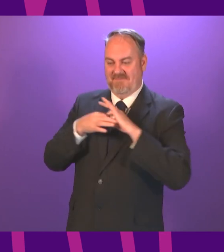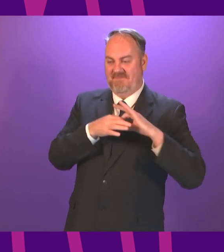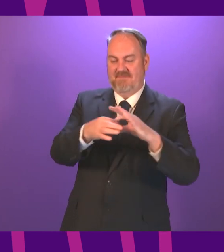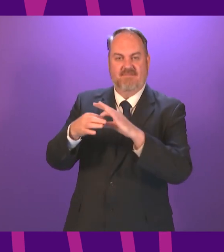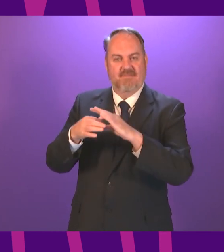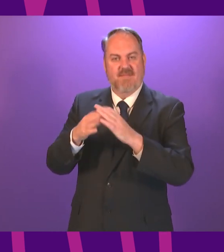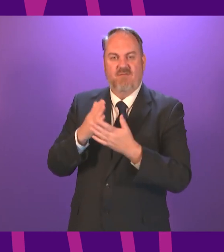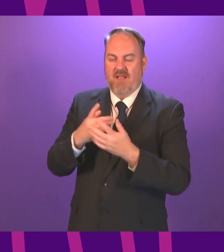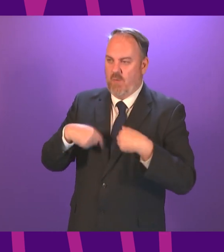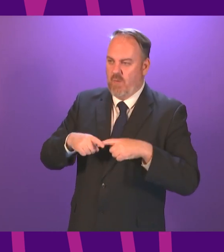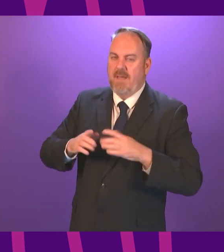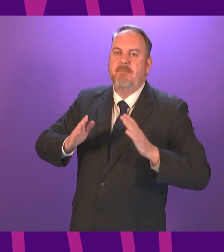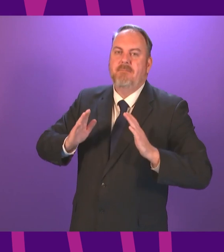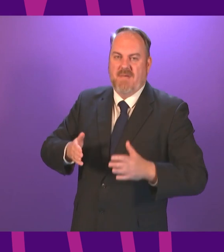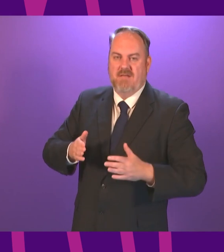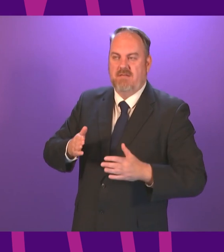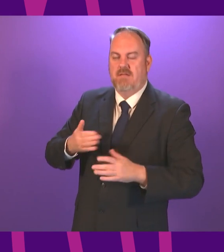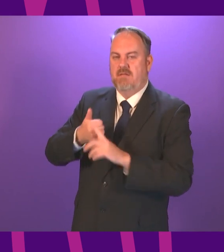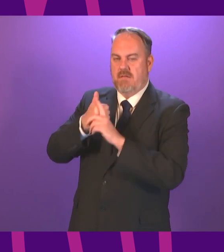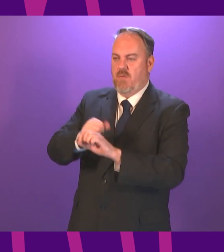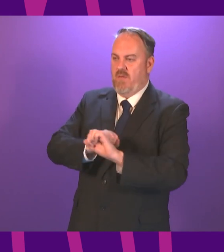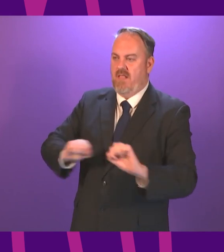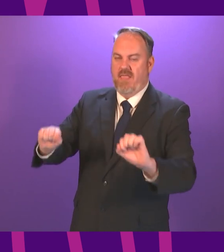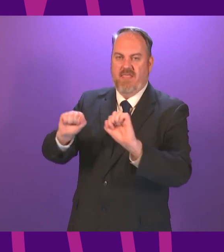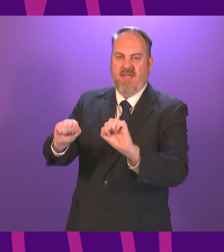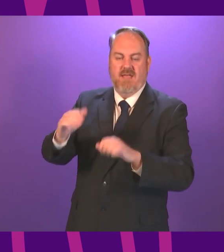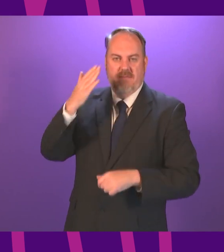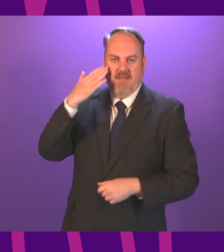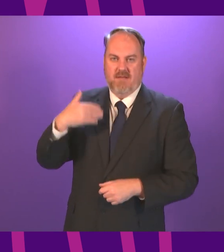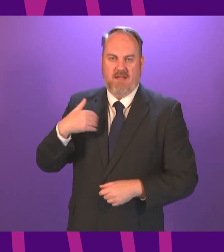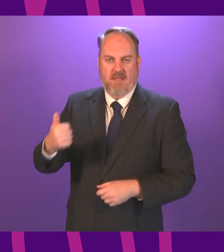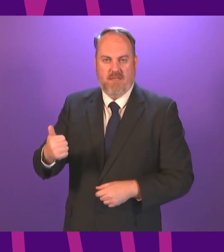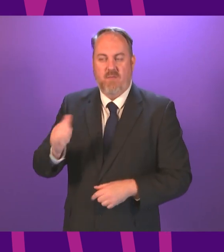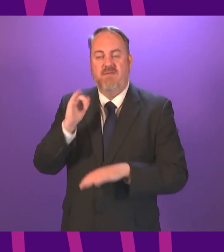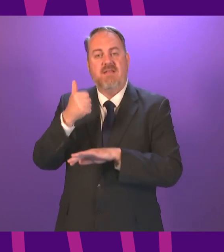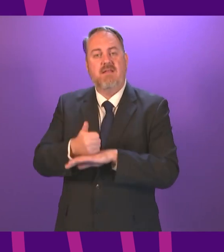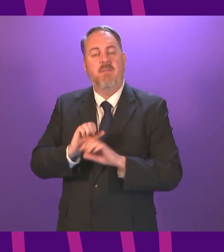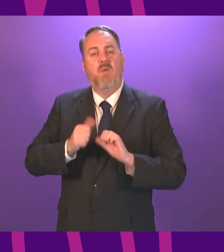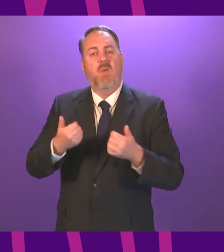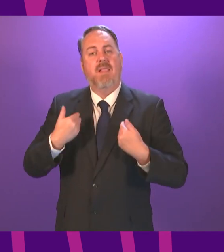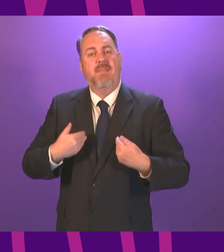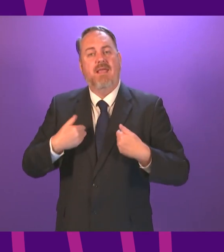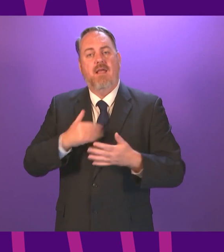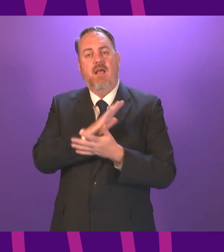ensure that we do everything we can to support their mental health and we are doing that with the mental well-being hub but there is more we can do except Gillian Mackay's challenge